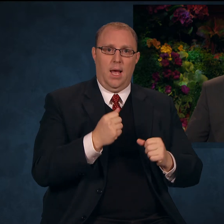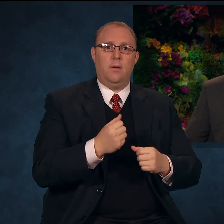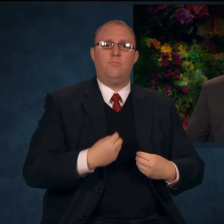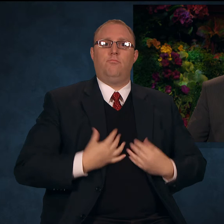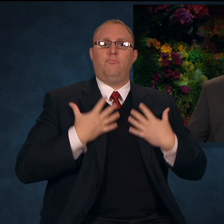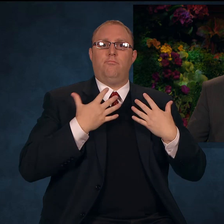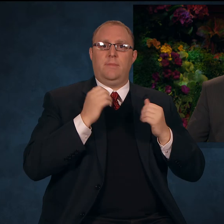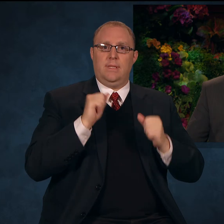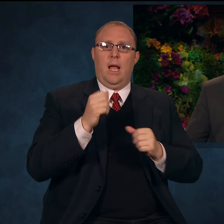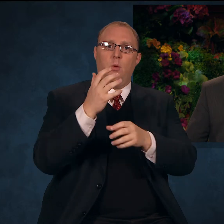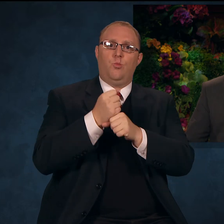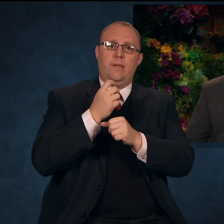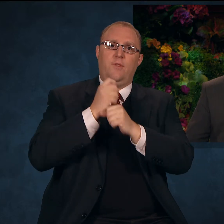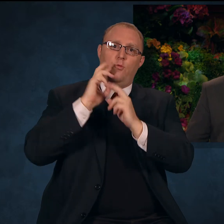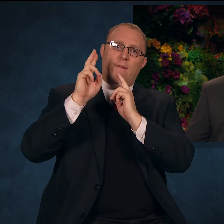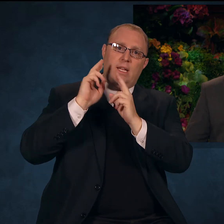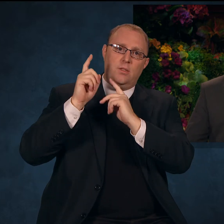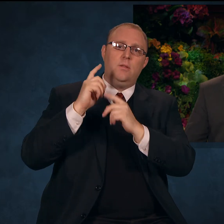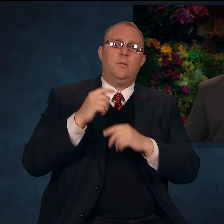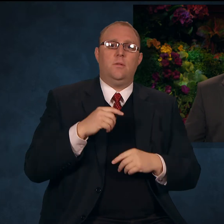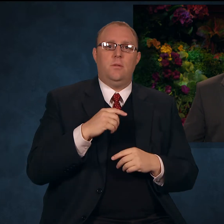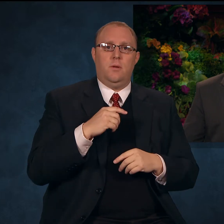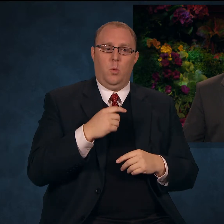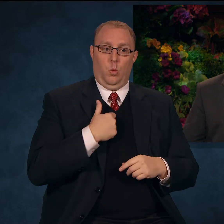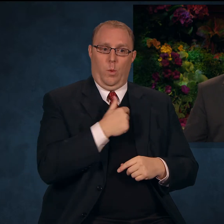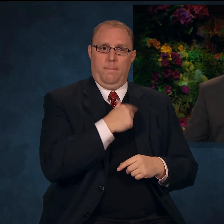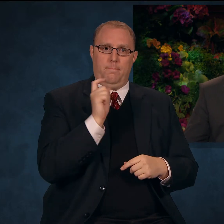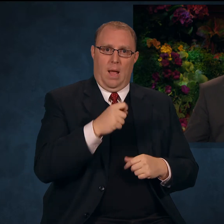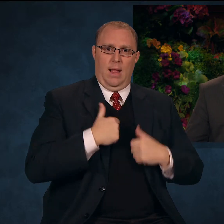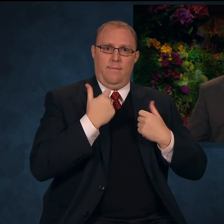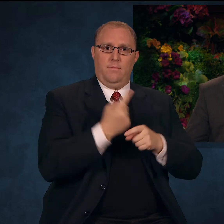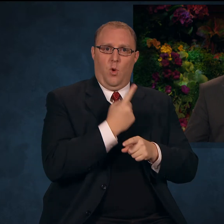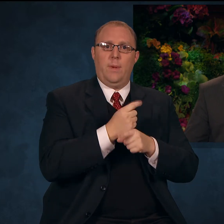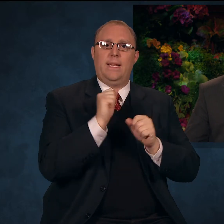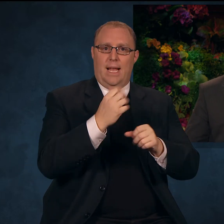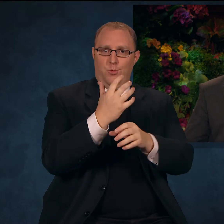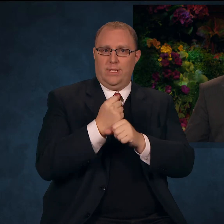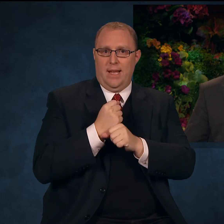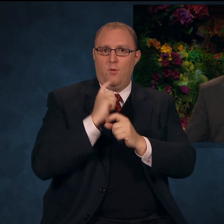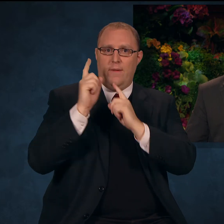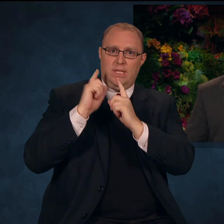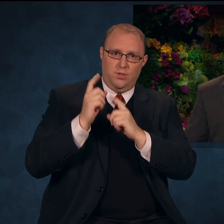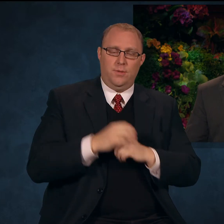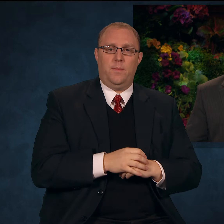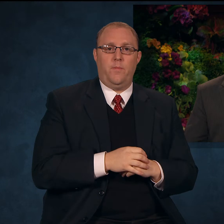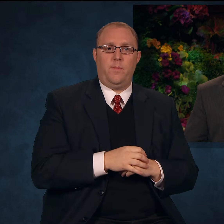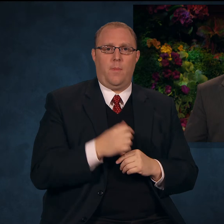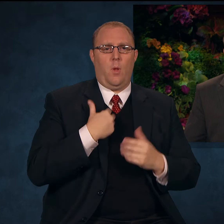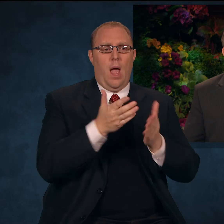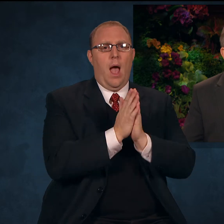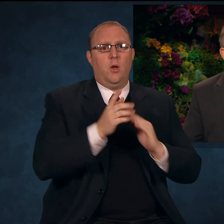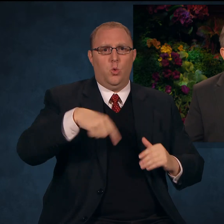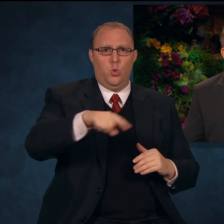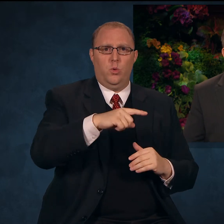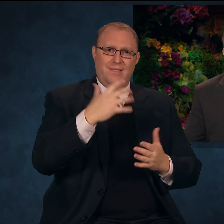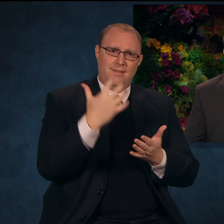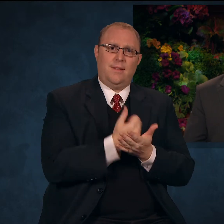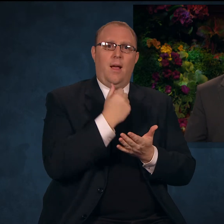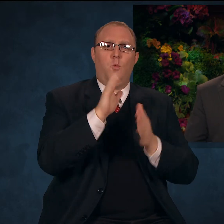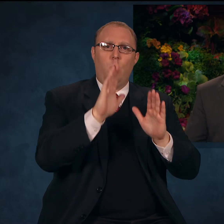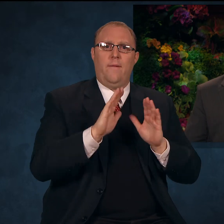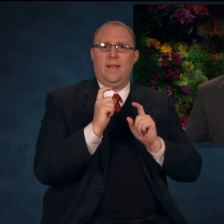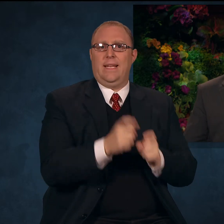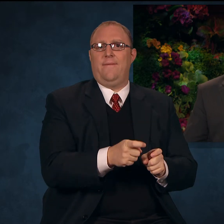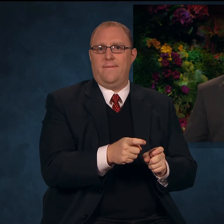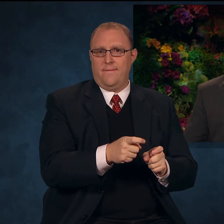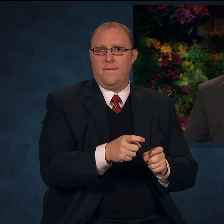to receive such. I invite you to take advantage of this divine gift and examine your choices by asking yourself the question,